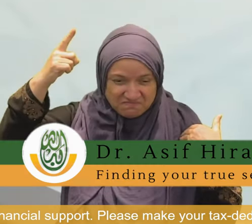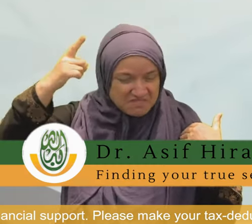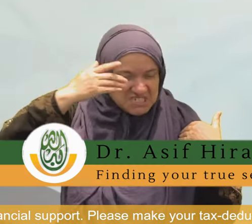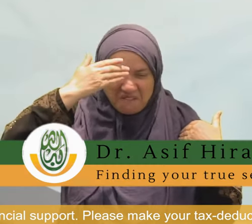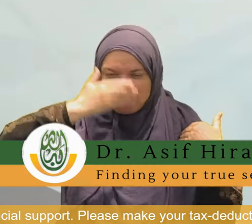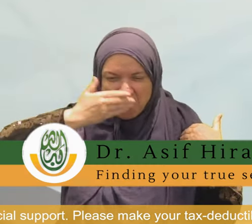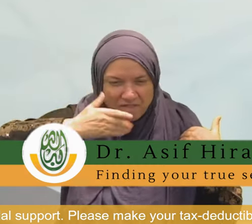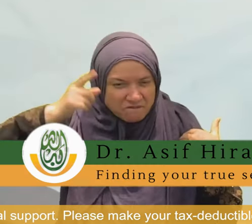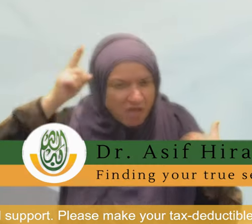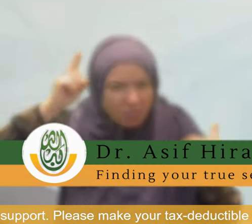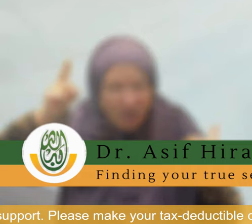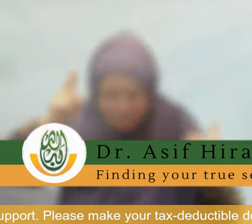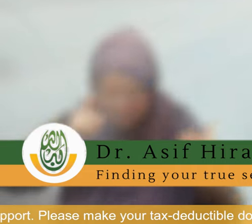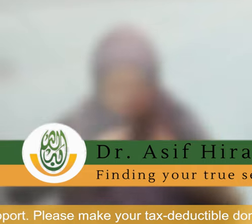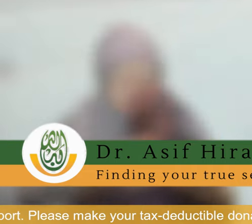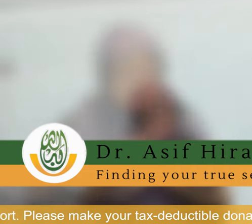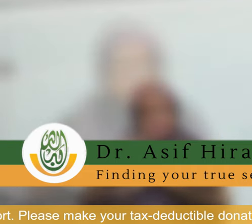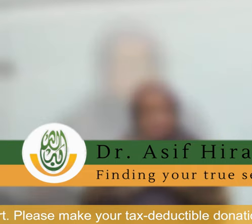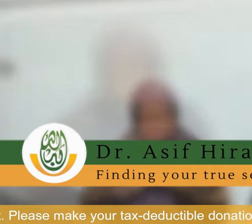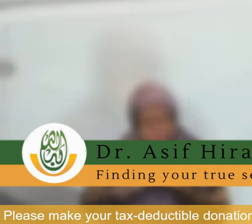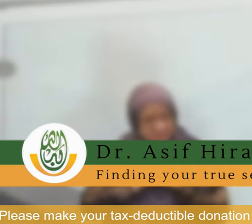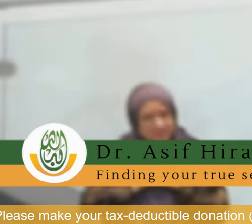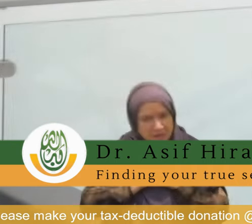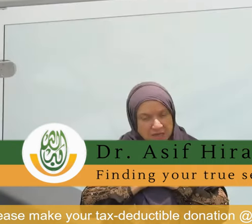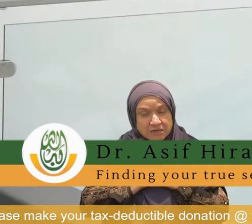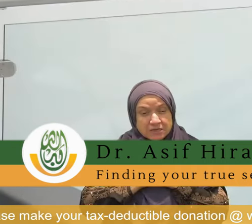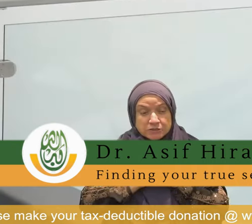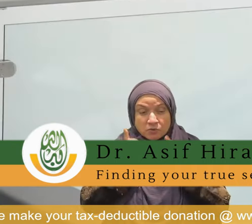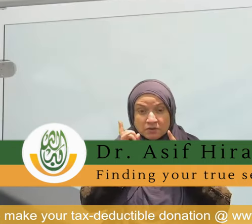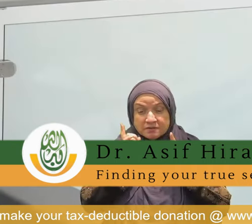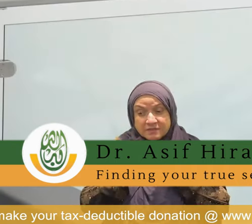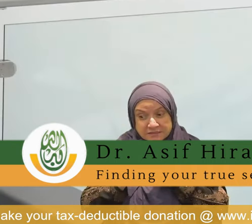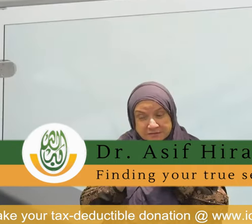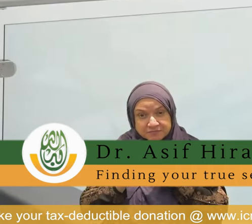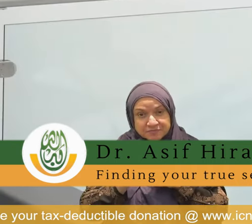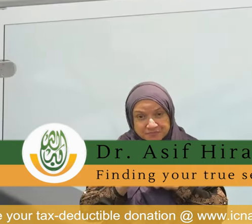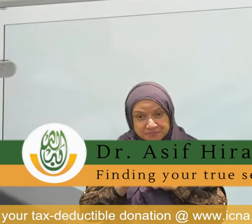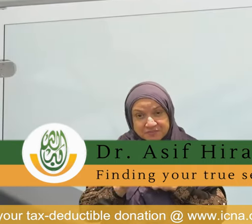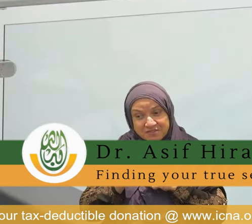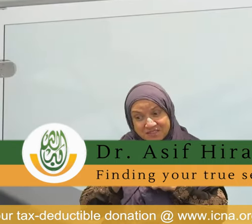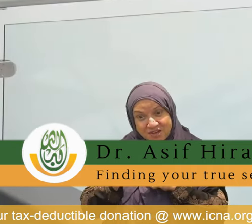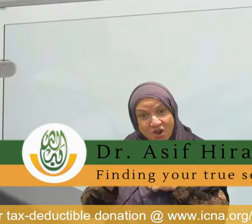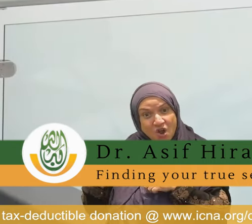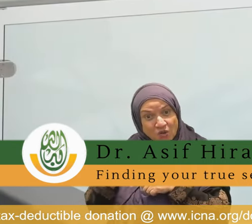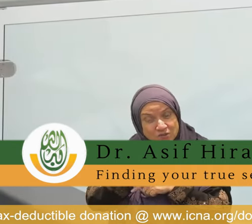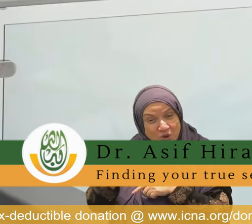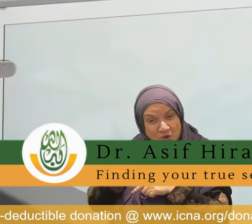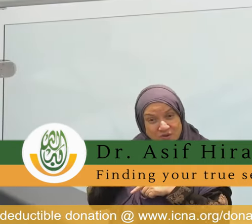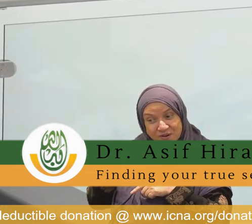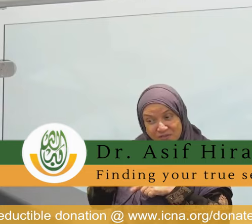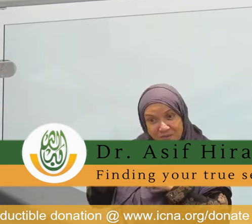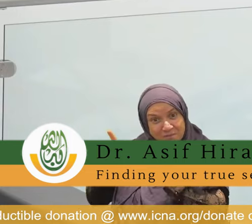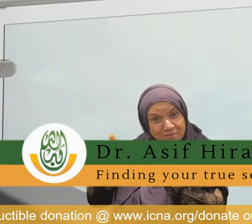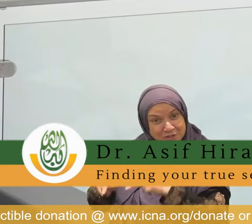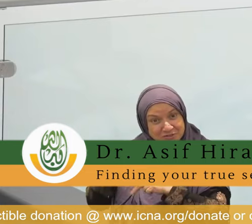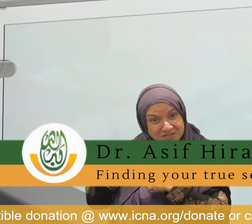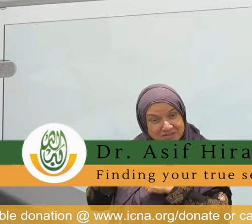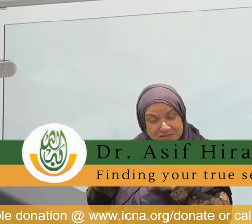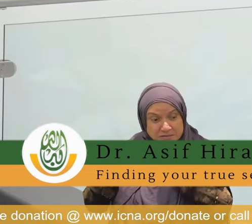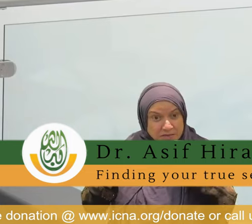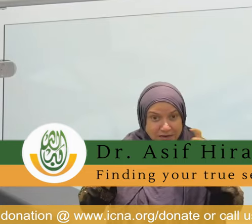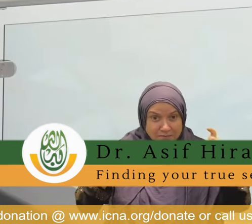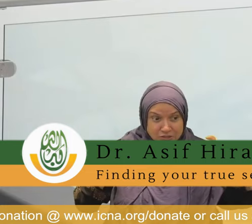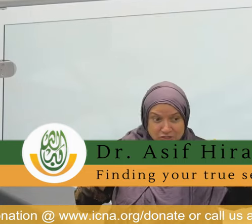of the modern Western human definition, is modern human definition, is that we